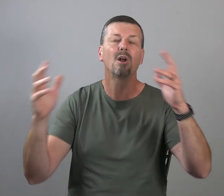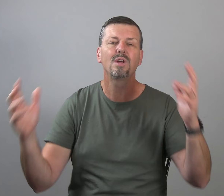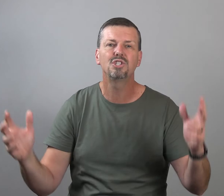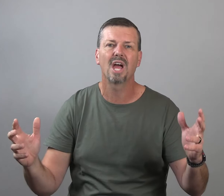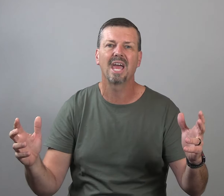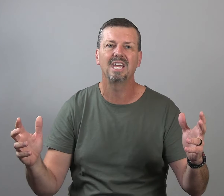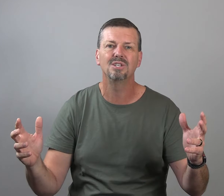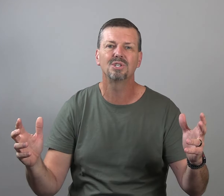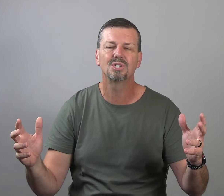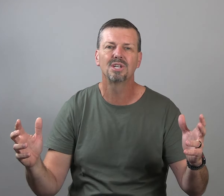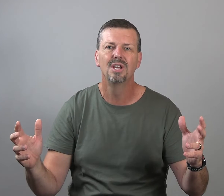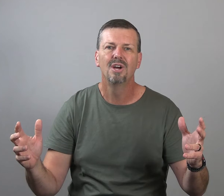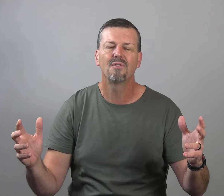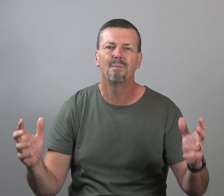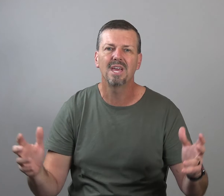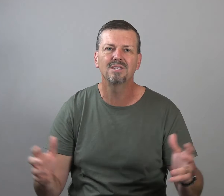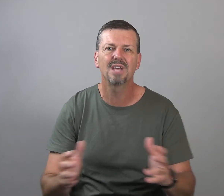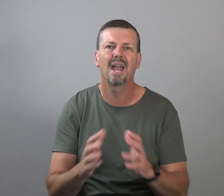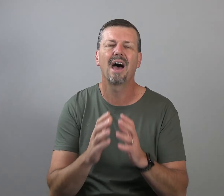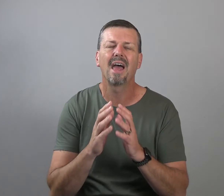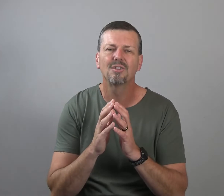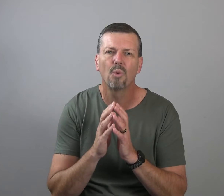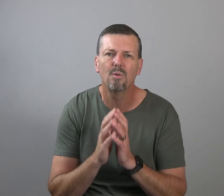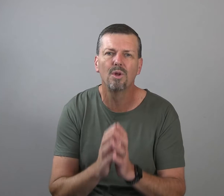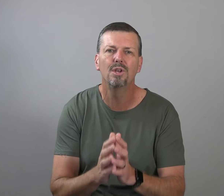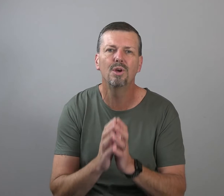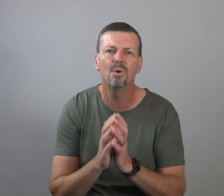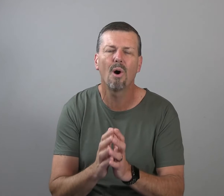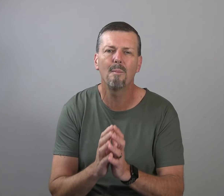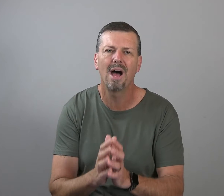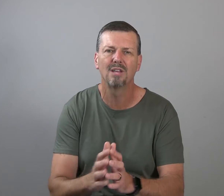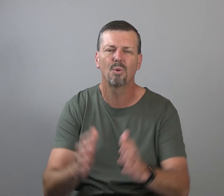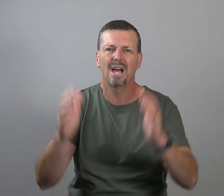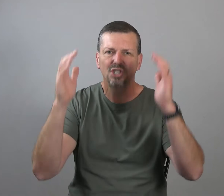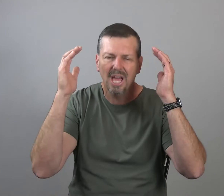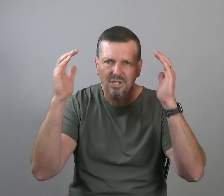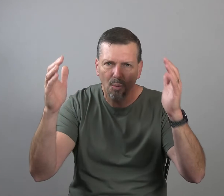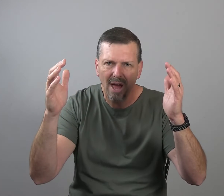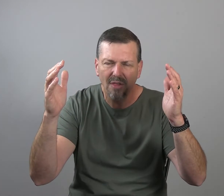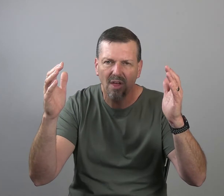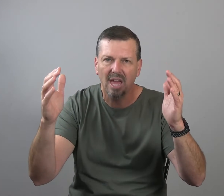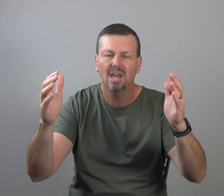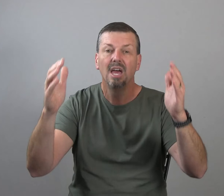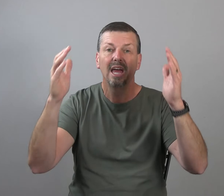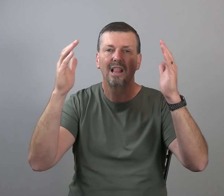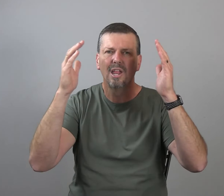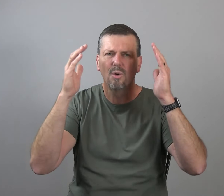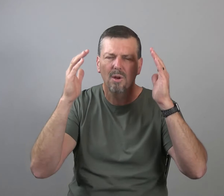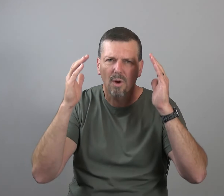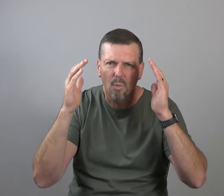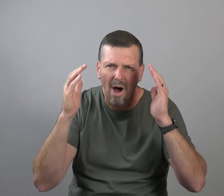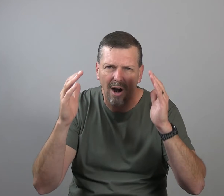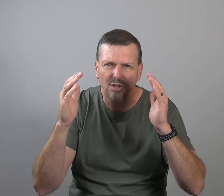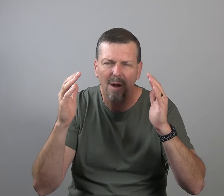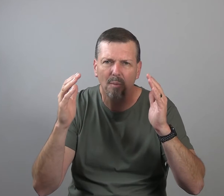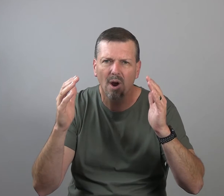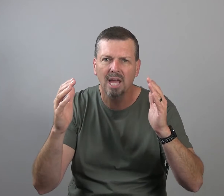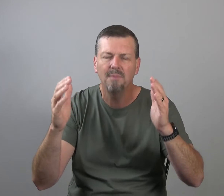literally changed from the inside out as we renew our minds. When I change the way I think, it literally rewires my brain